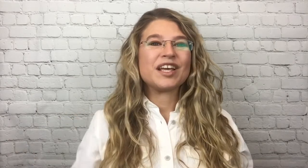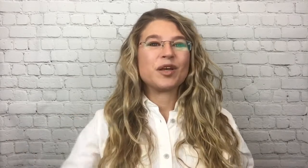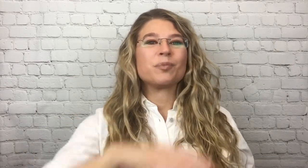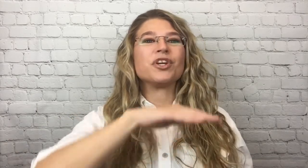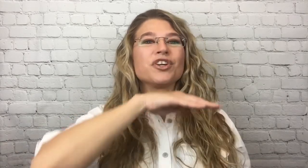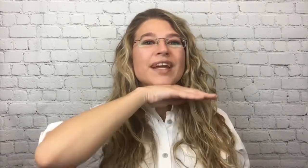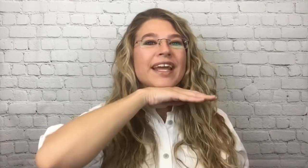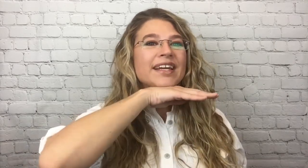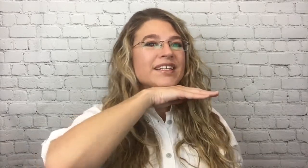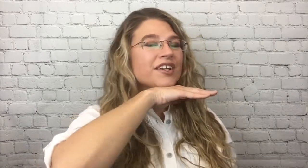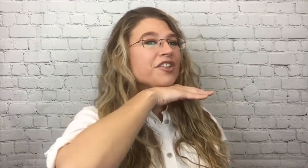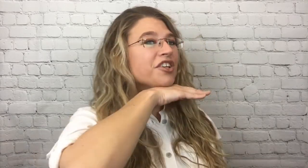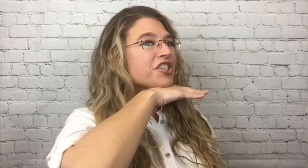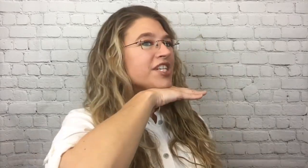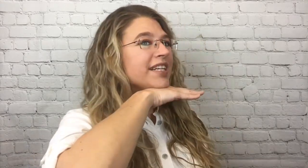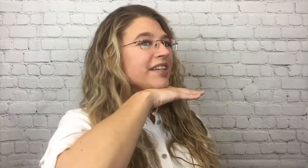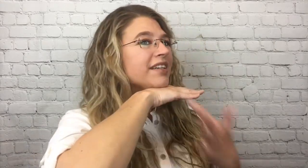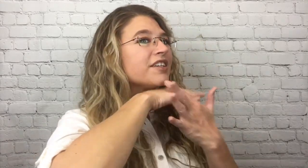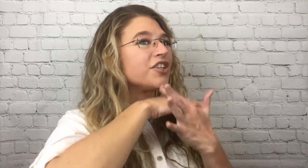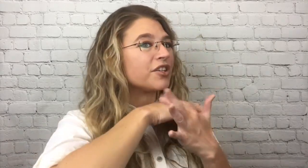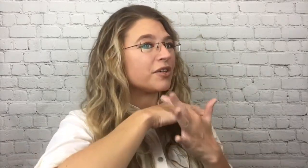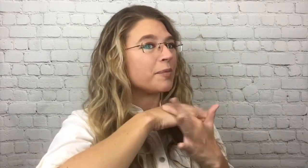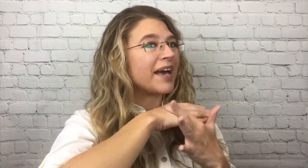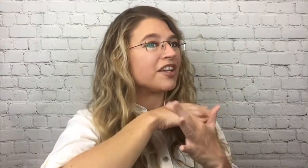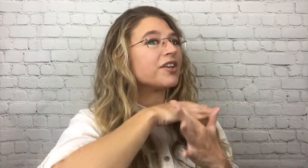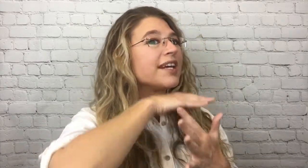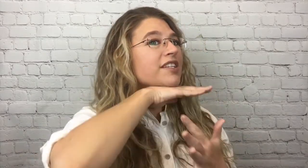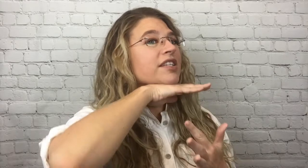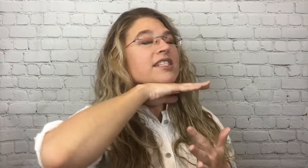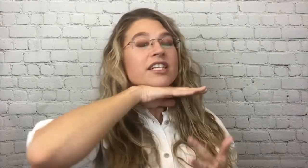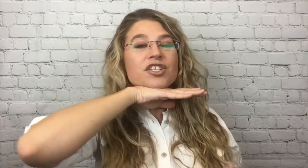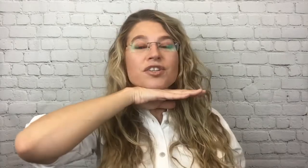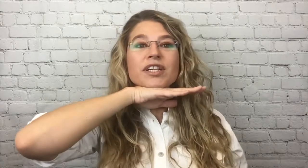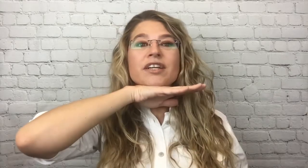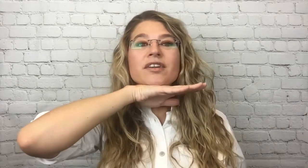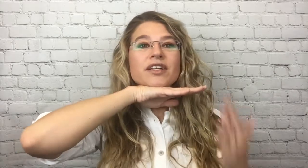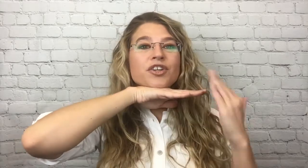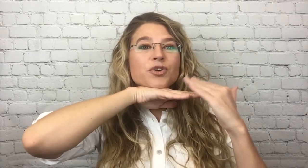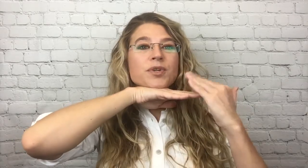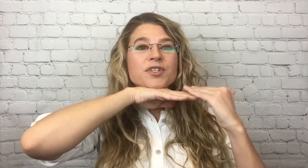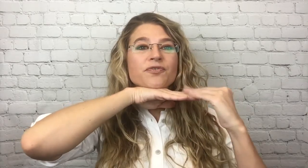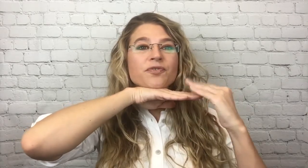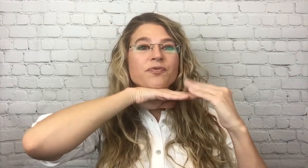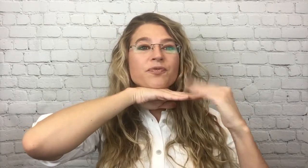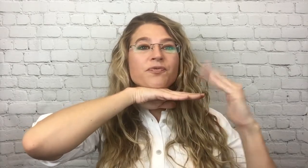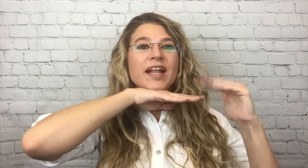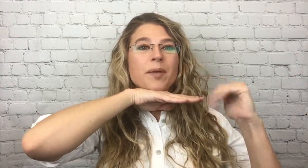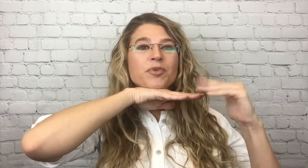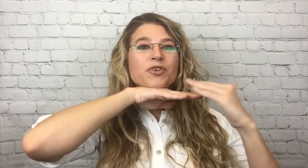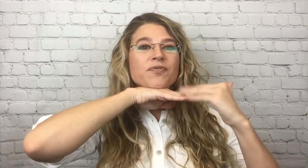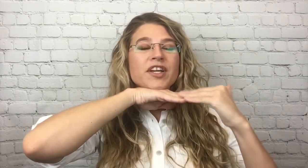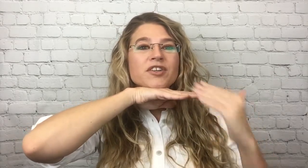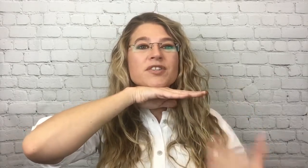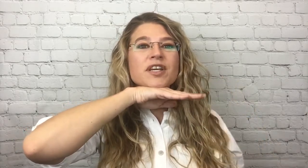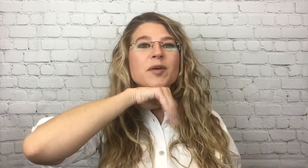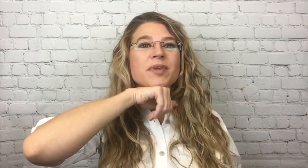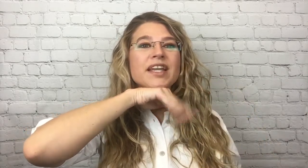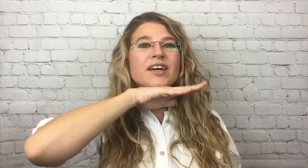Put your hand under your chin. The back of your hand is going to touch under here and you're going to flap your fingers up and down.